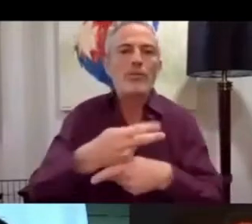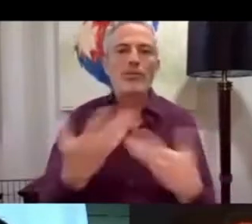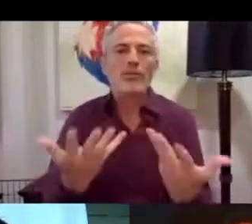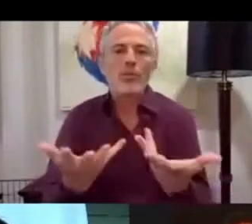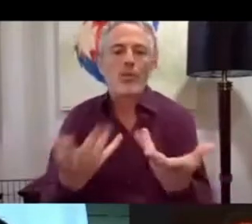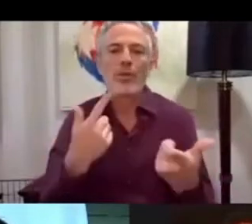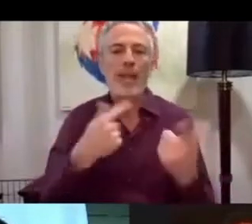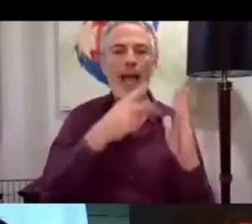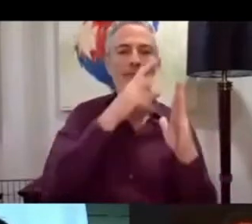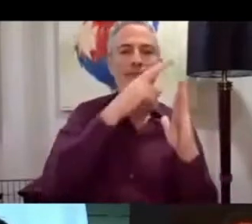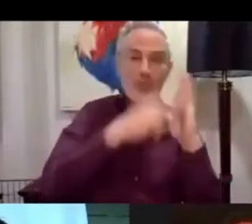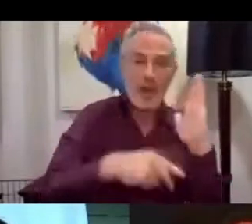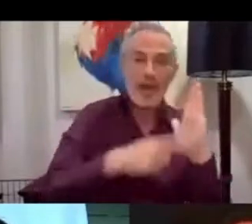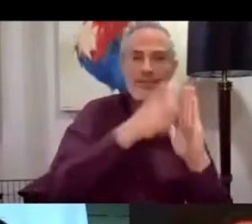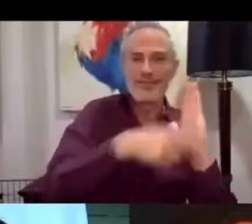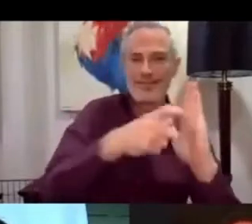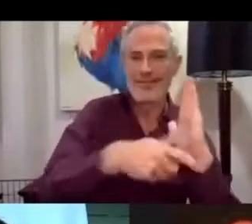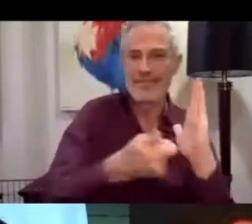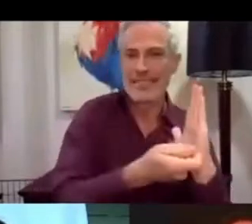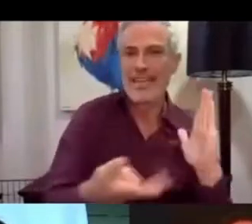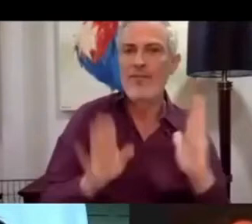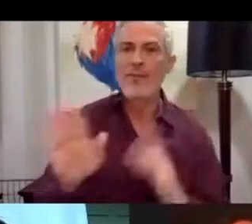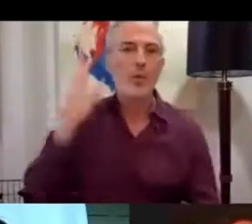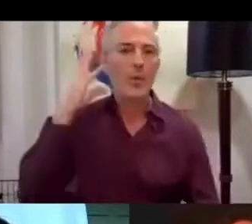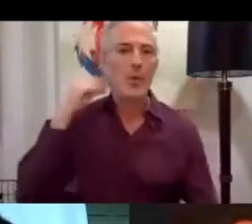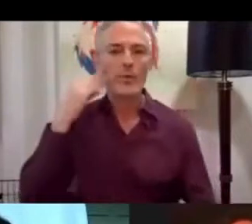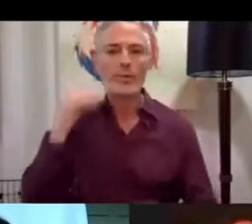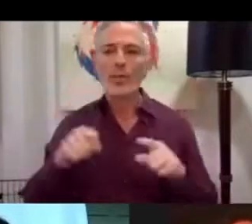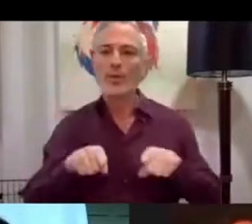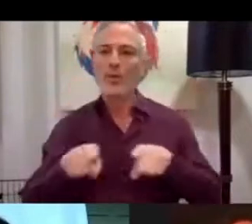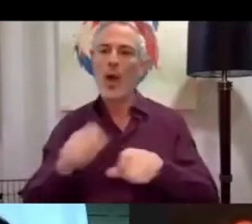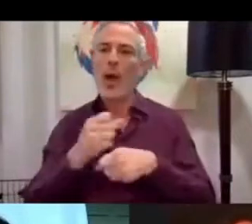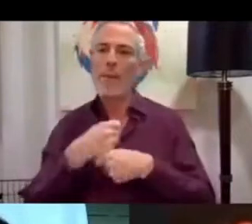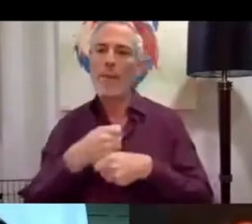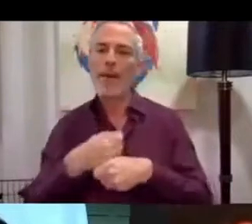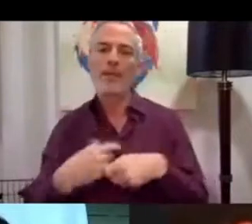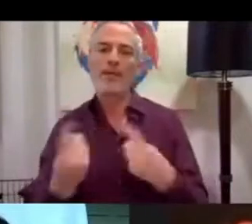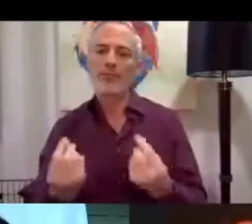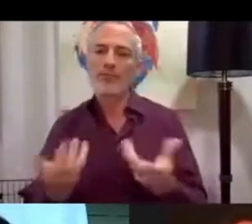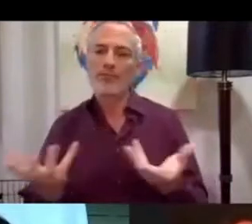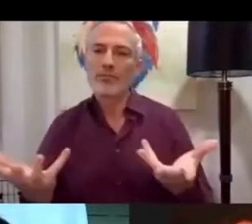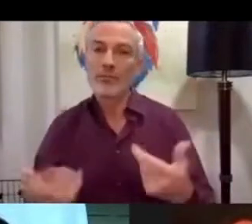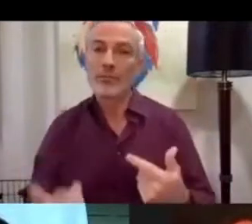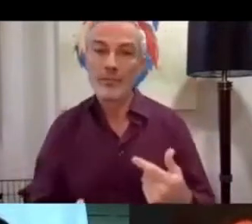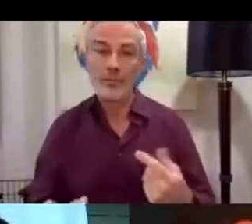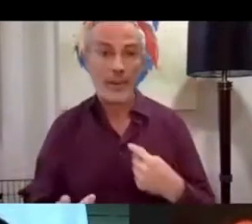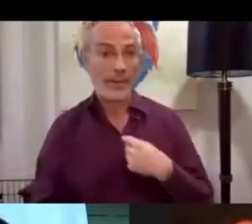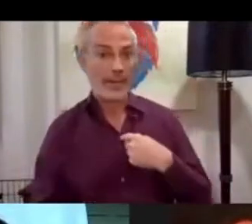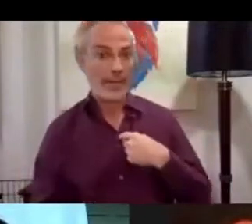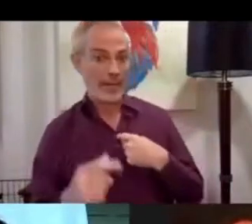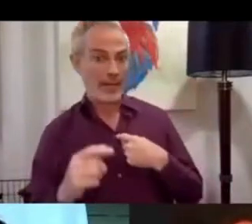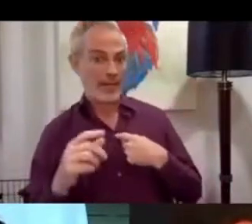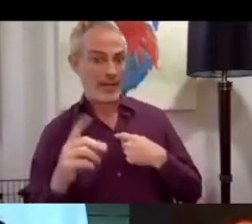was like as you were making the film. I guess for me, yeah,